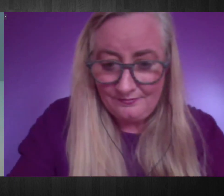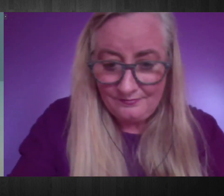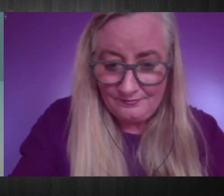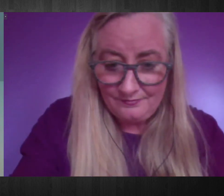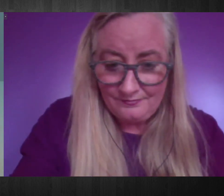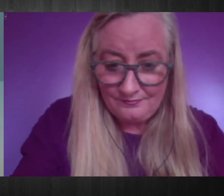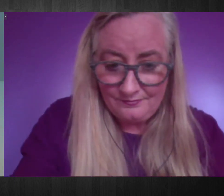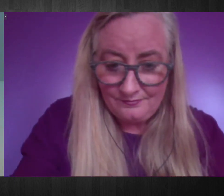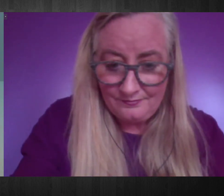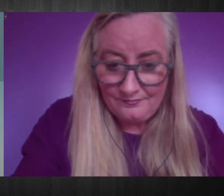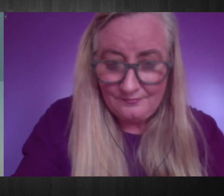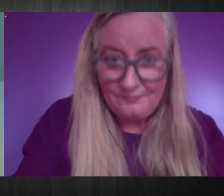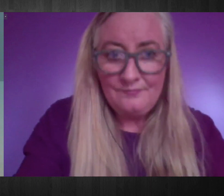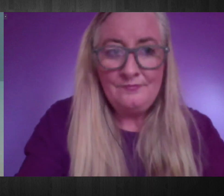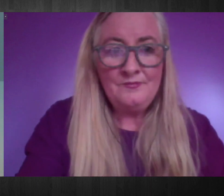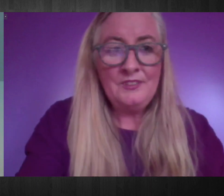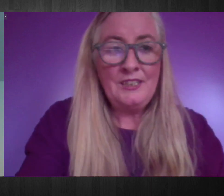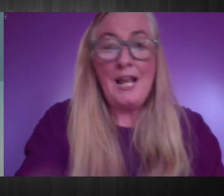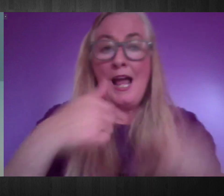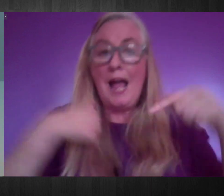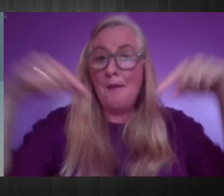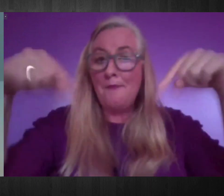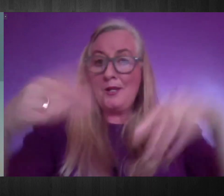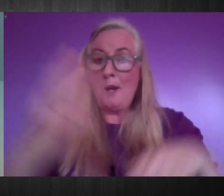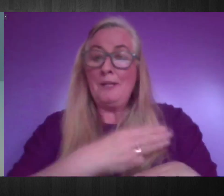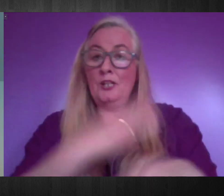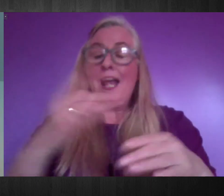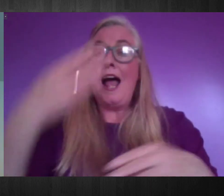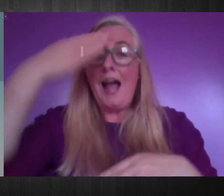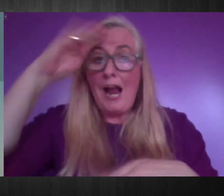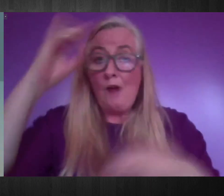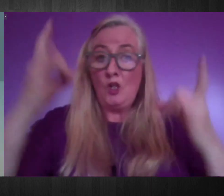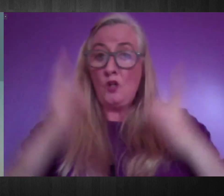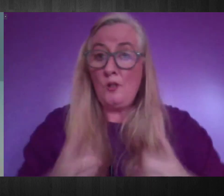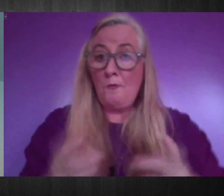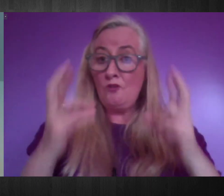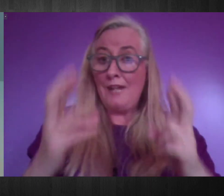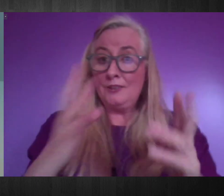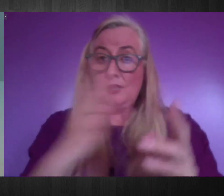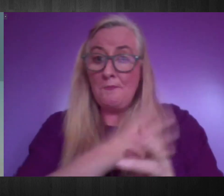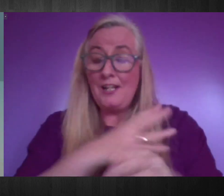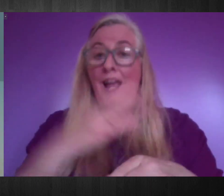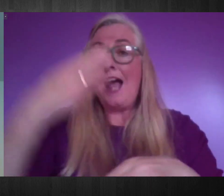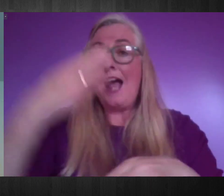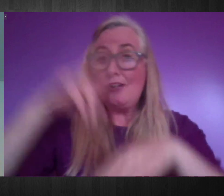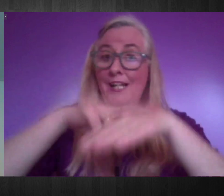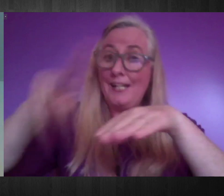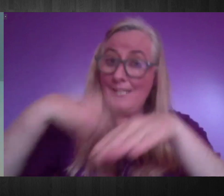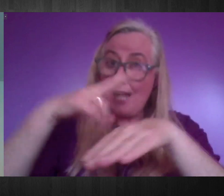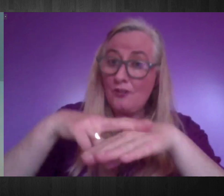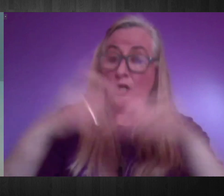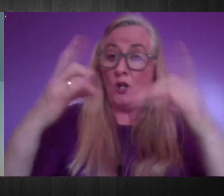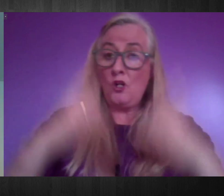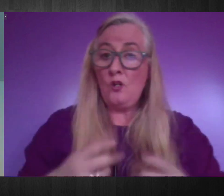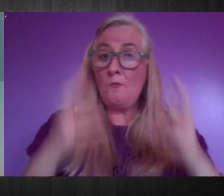I'm very pleased to be here to represent the Irish Human Rights and Equality Commission, Ireland's national human rights institution and equality